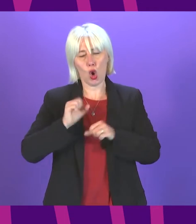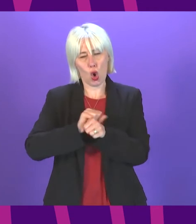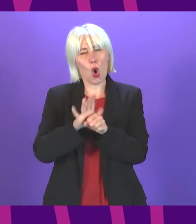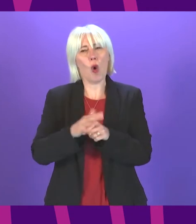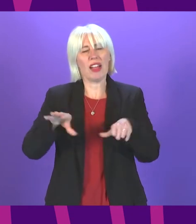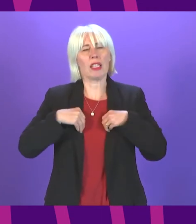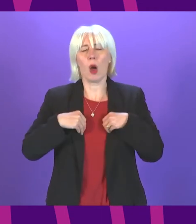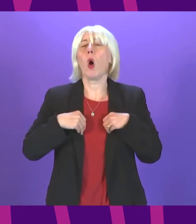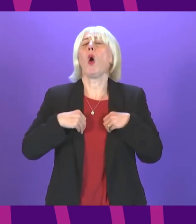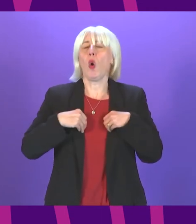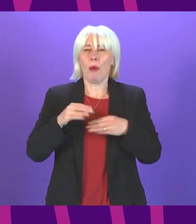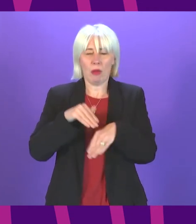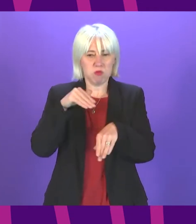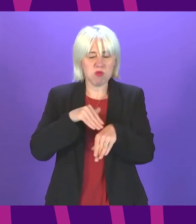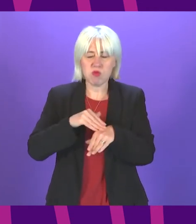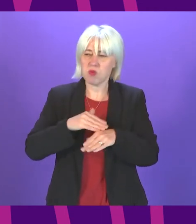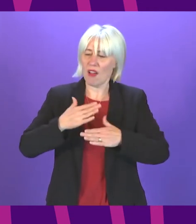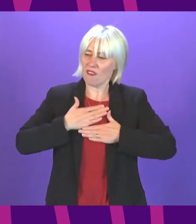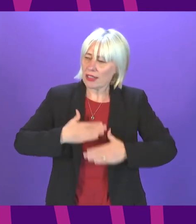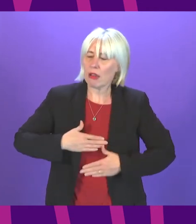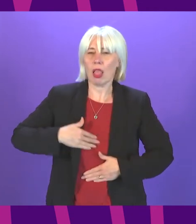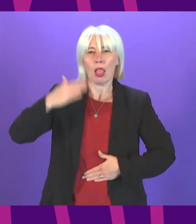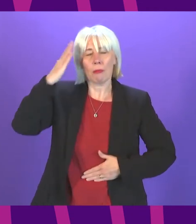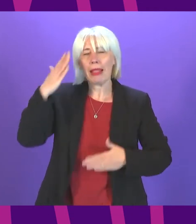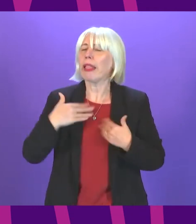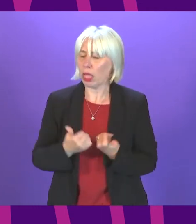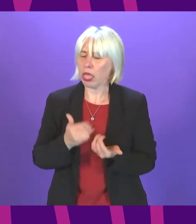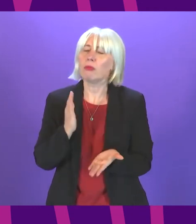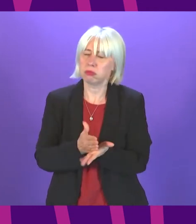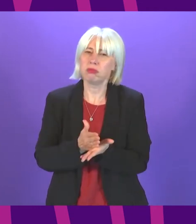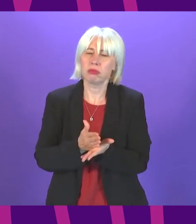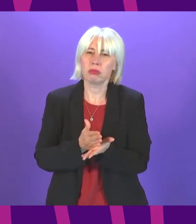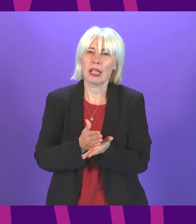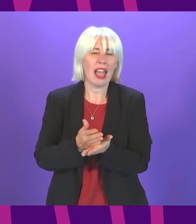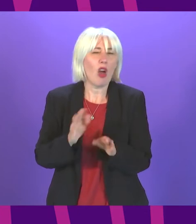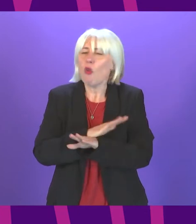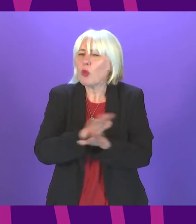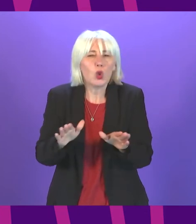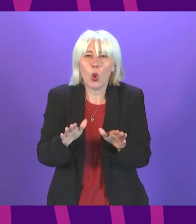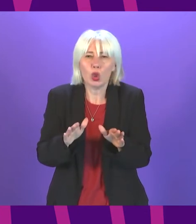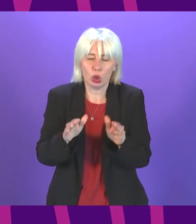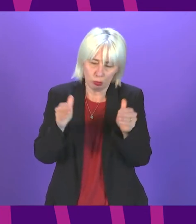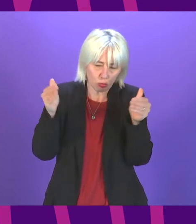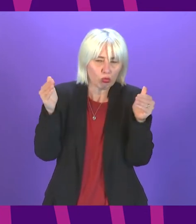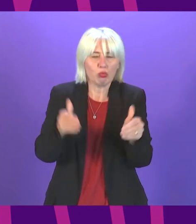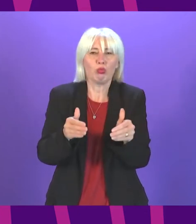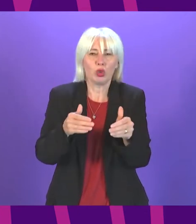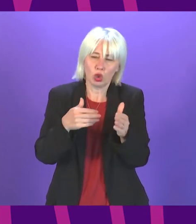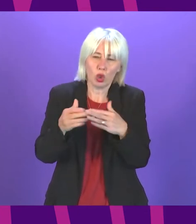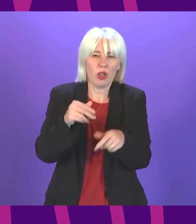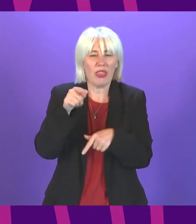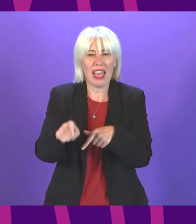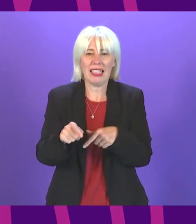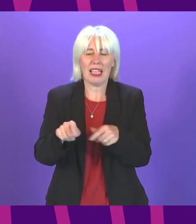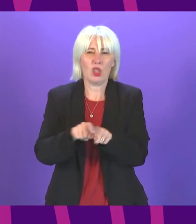has a debilitating impact on people's physical and mental health a failure to act also places further undue